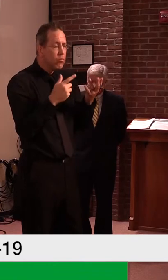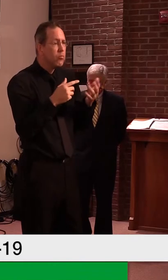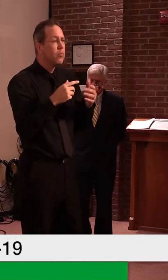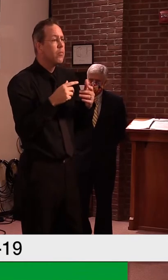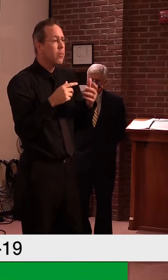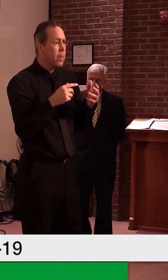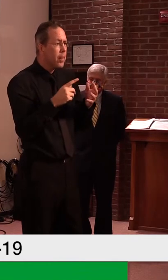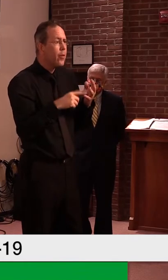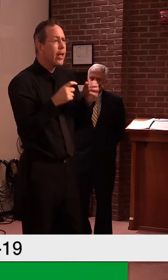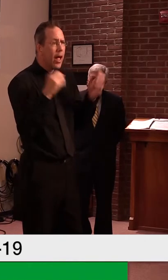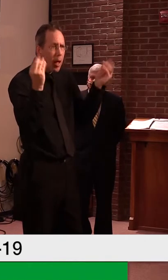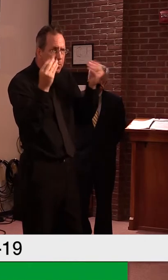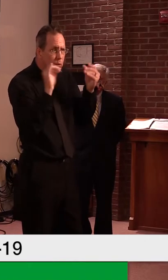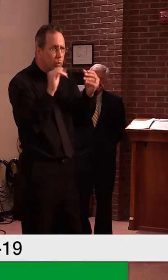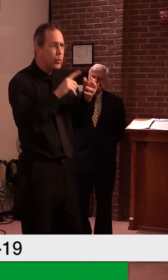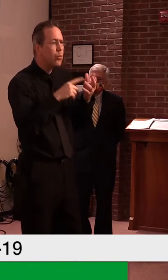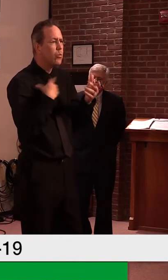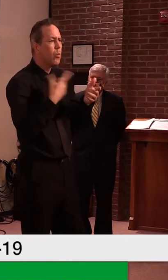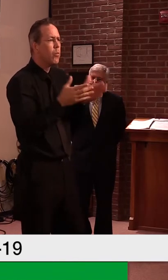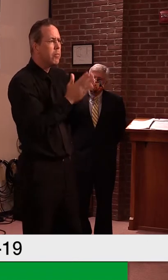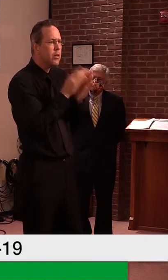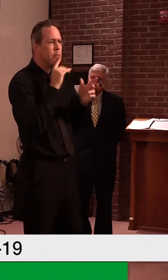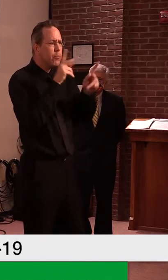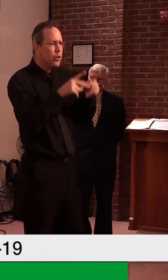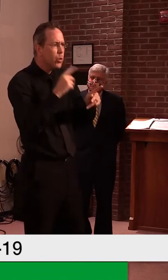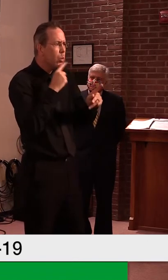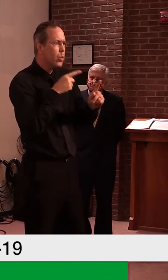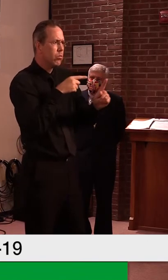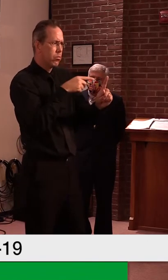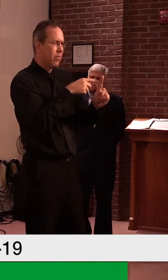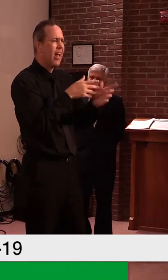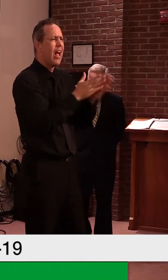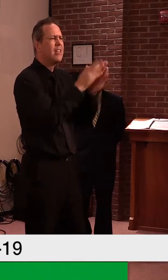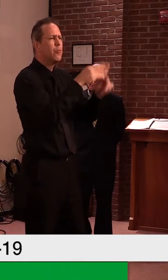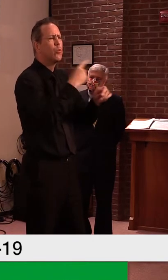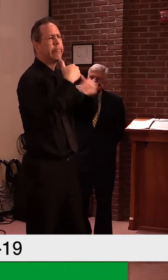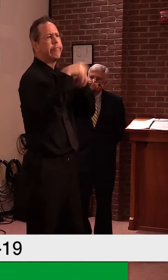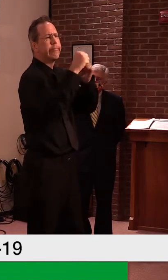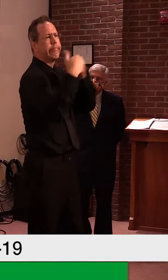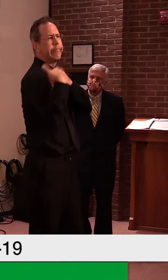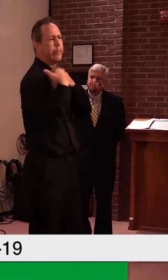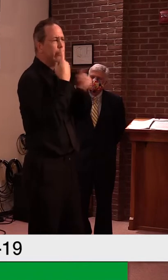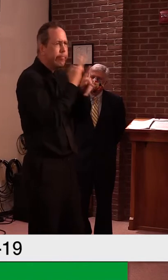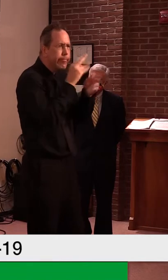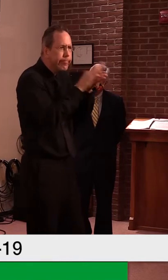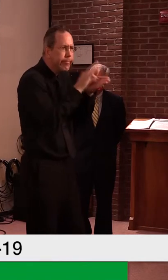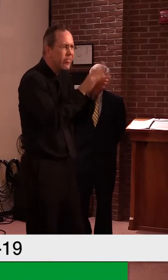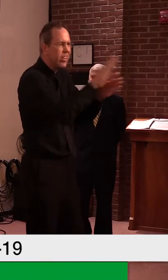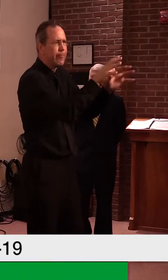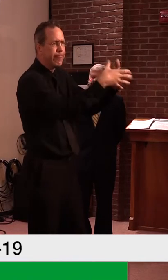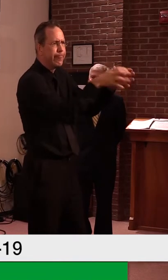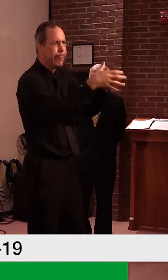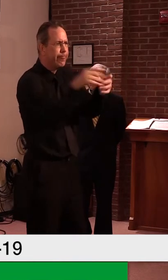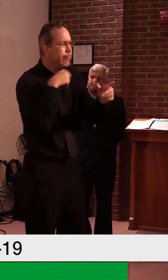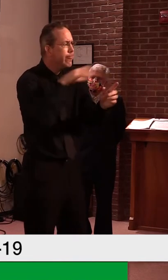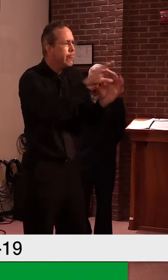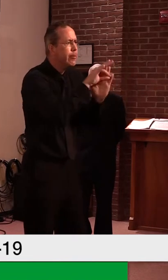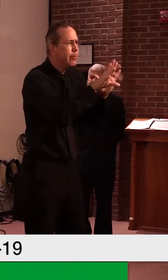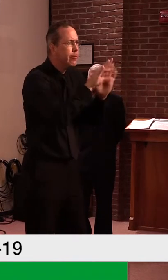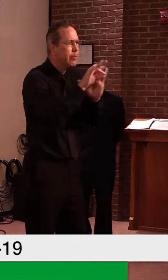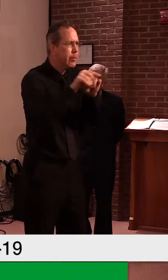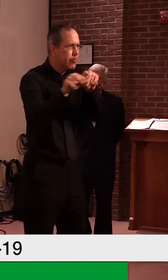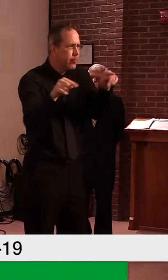account of how many have been, uh, distributed, uh, to the folks that receive them after next week. So commissioner Sherling, if somebody wanted to